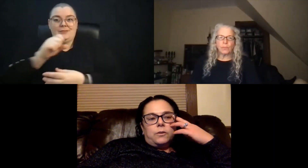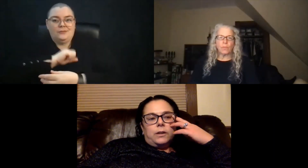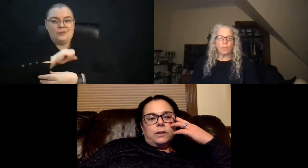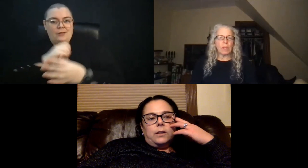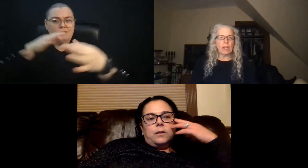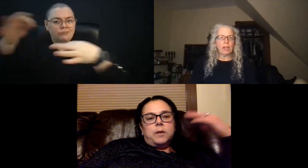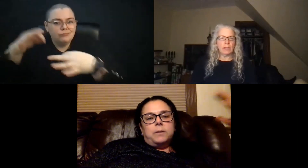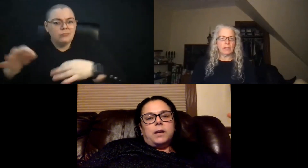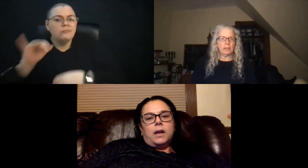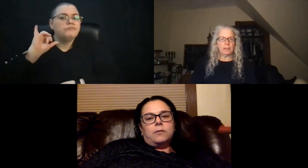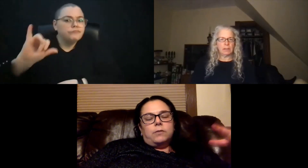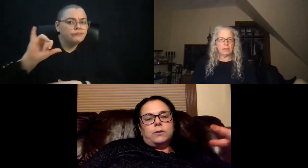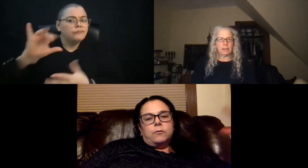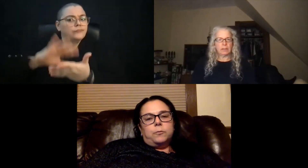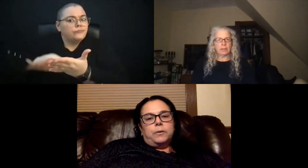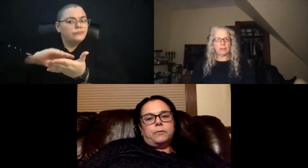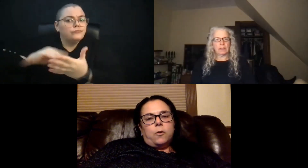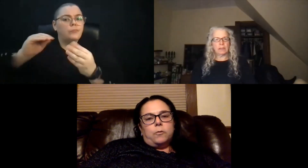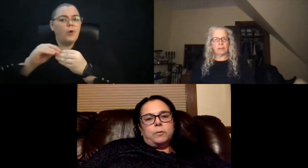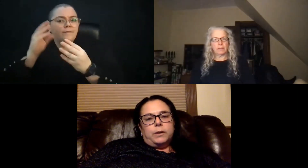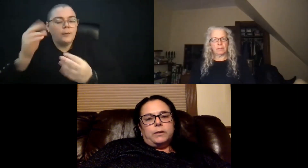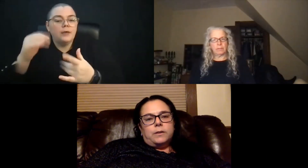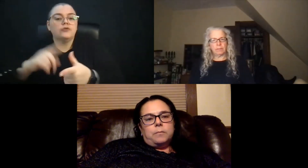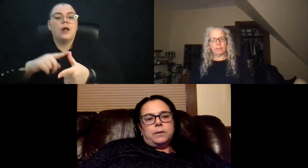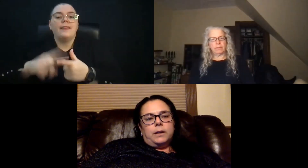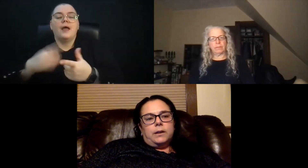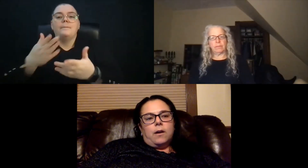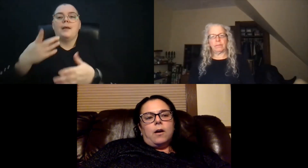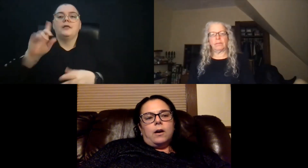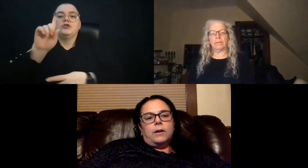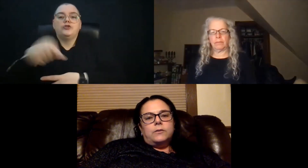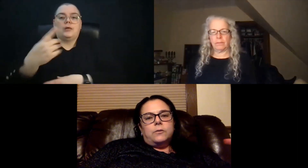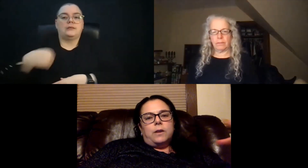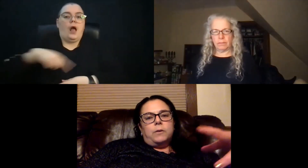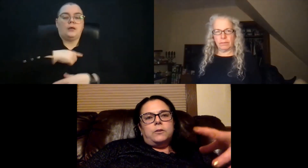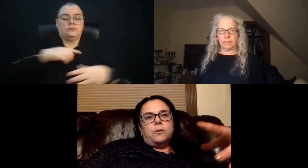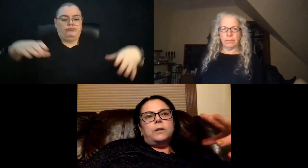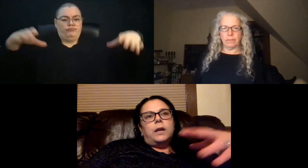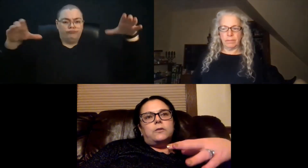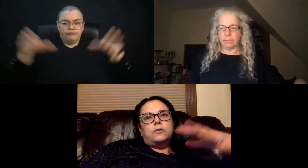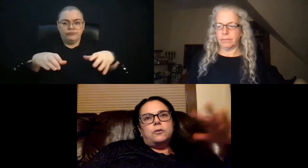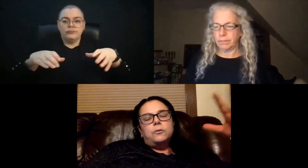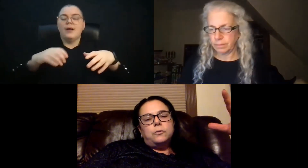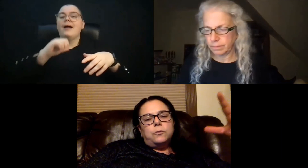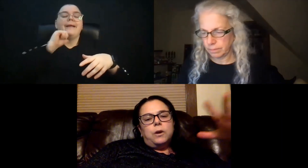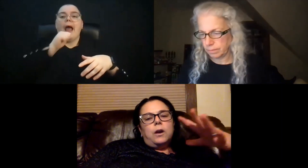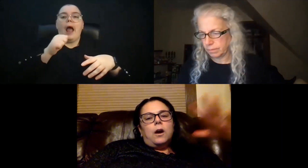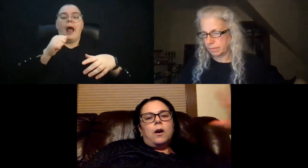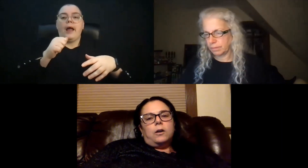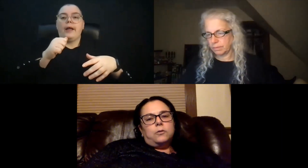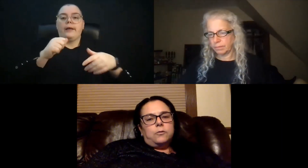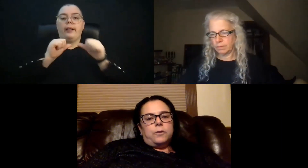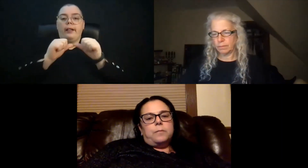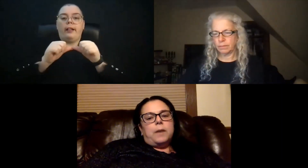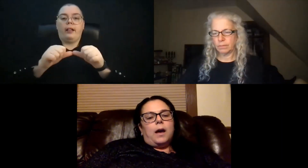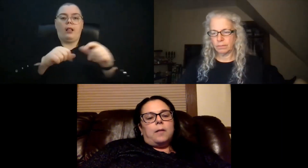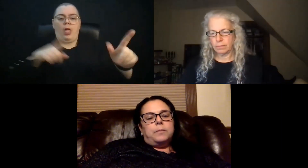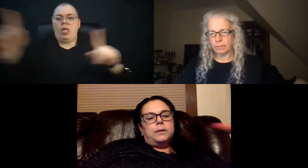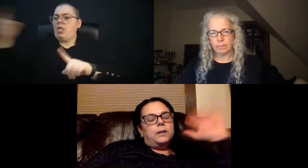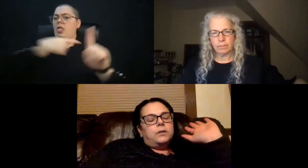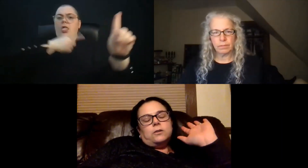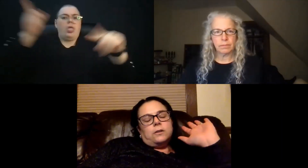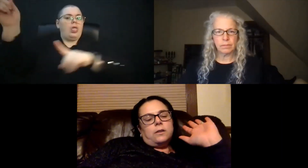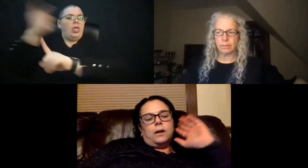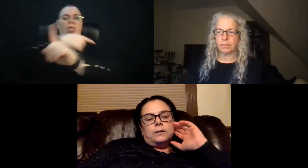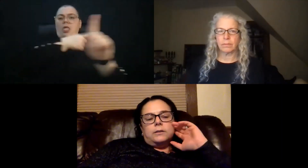just wondering, maybe kind of regroup before we bring somebody on so that we don't get too all over the map.